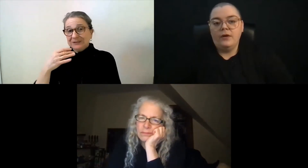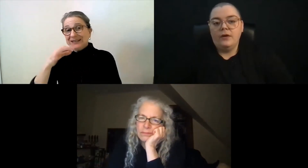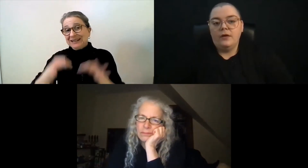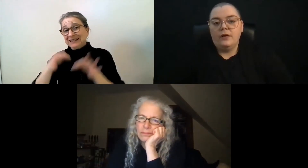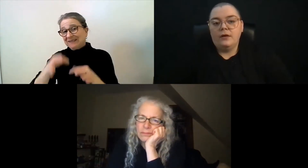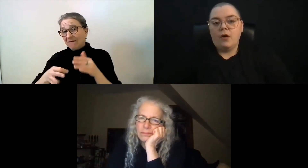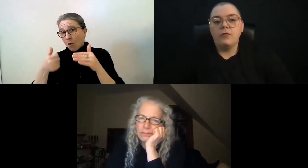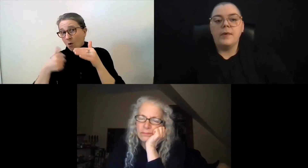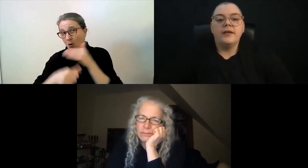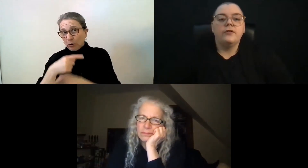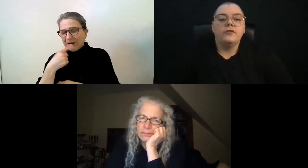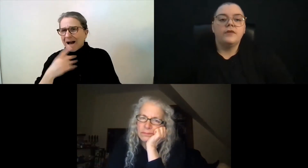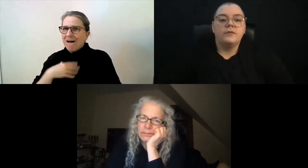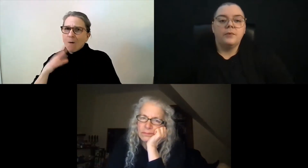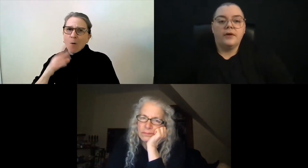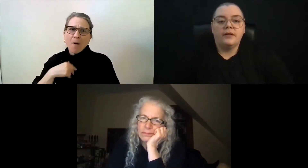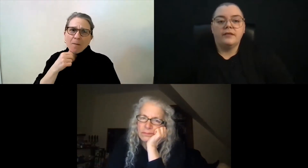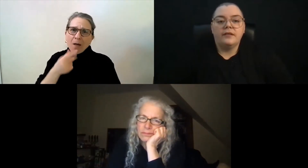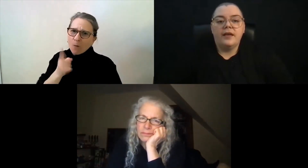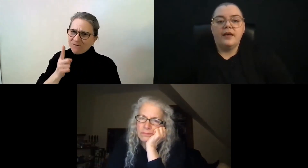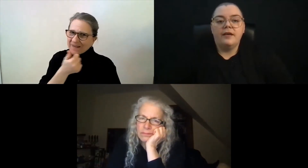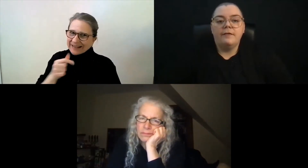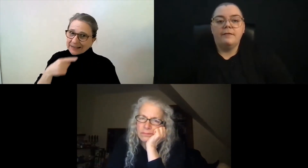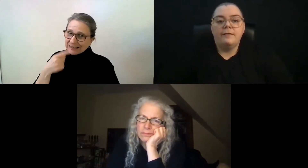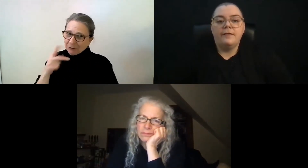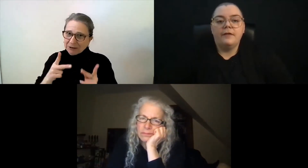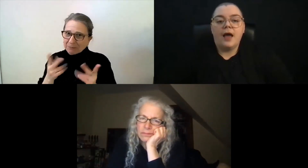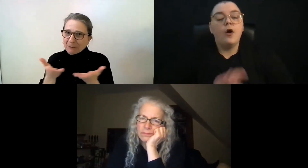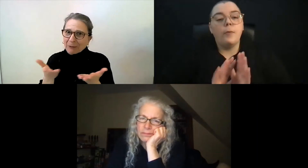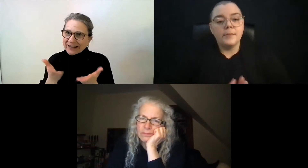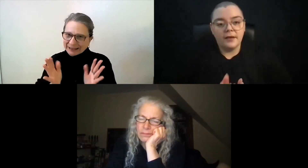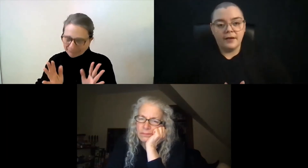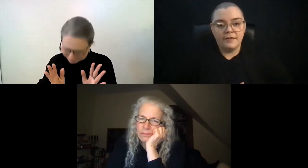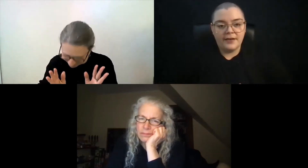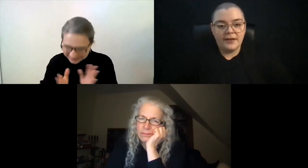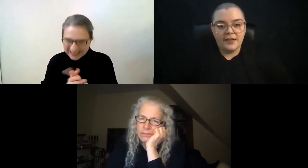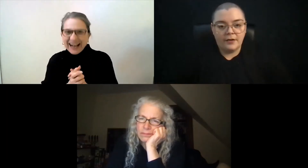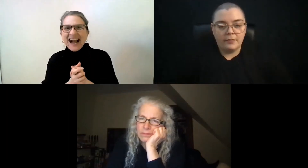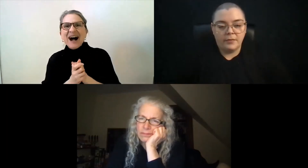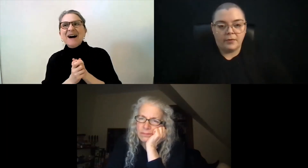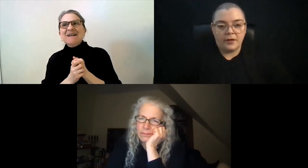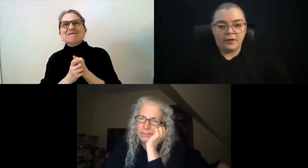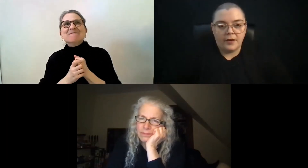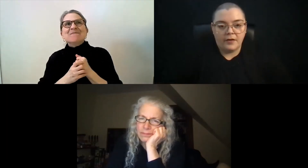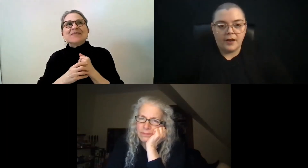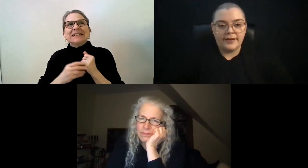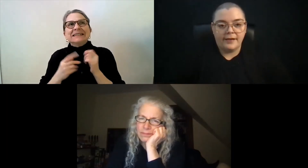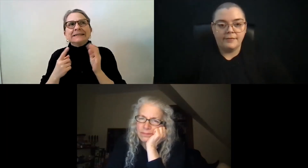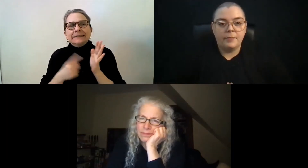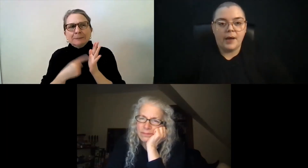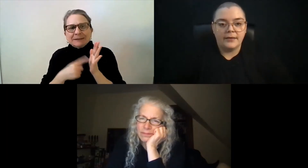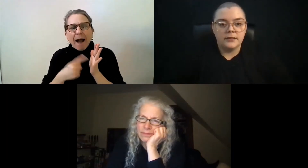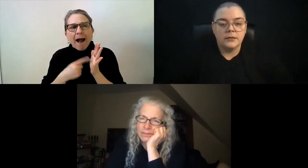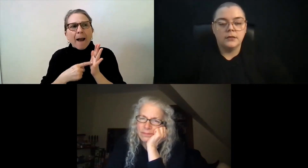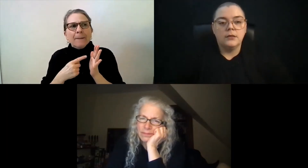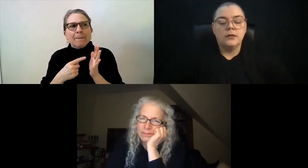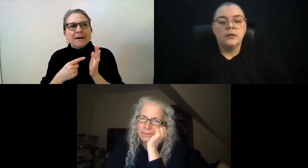So, over my years of experience, if, I hope I'm not going to offend any hearing people here that are not Deaf,